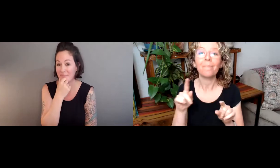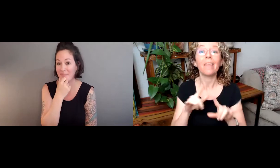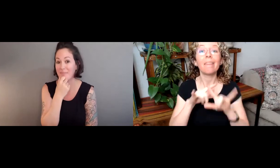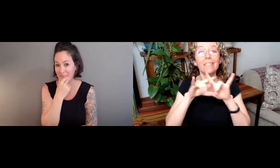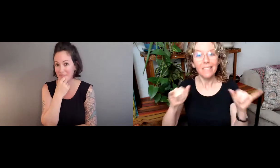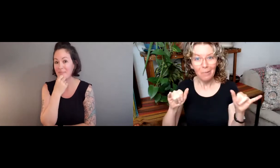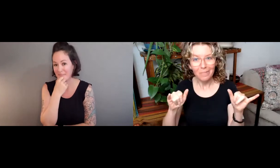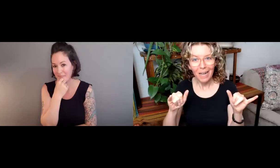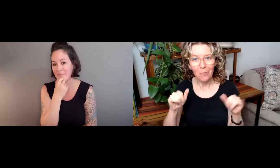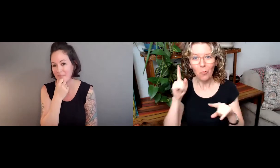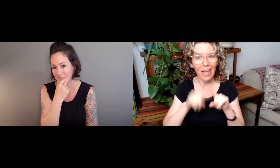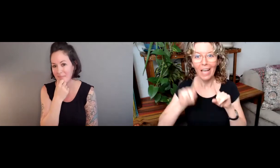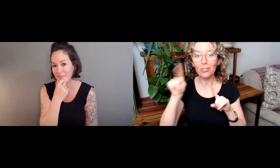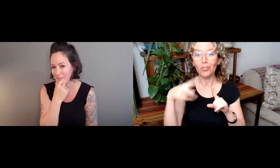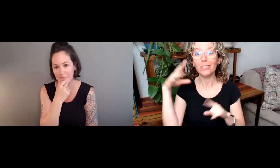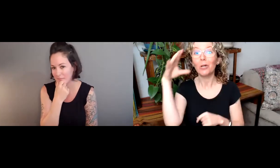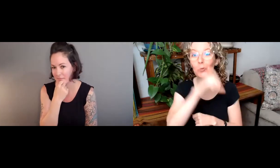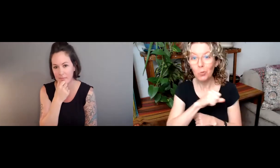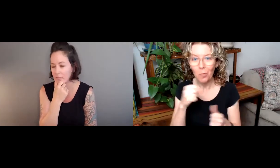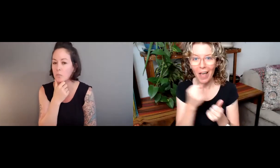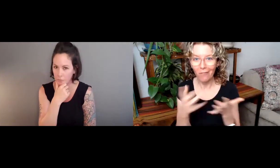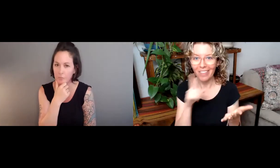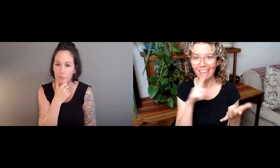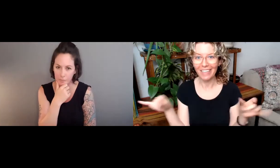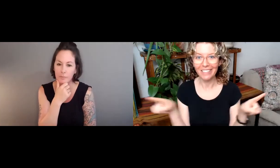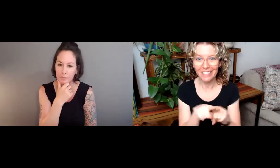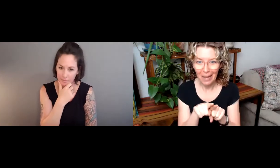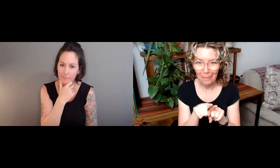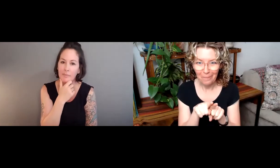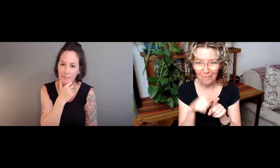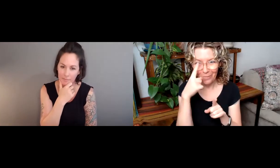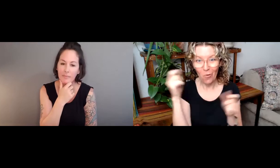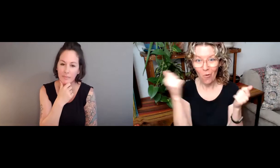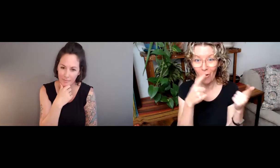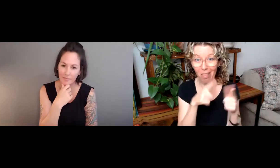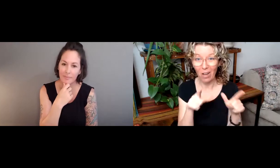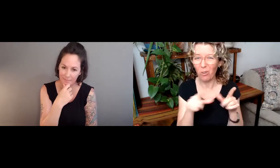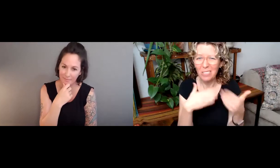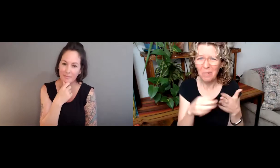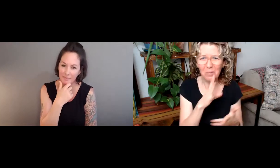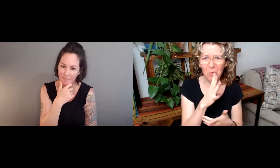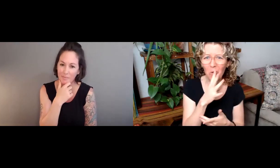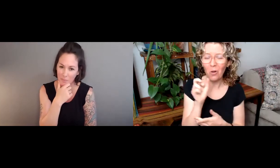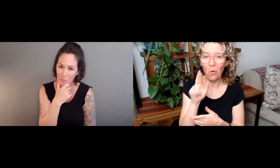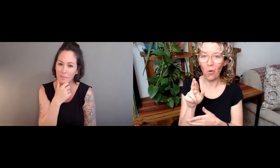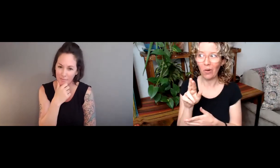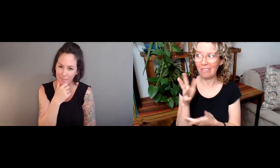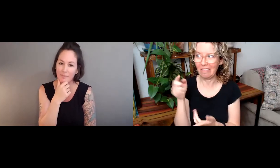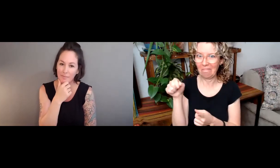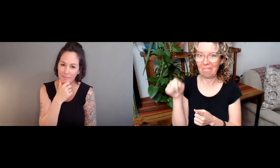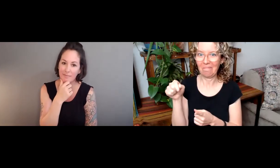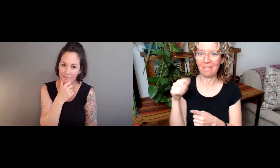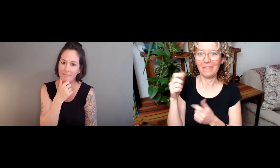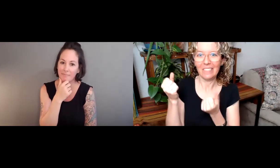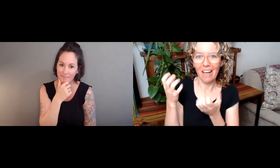And we can look at what the similarities are. And at the same time, we can't just assume everything would be very